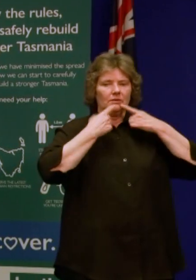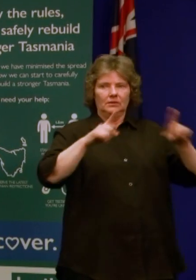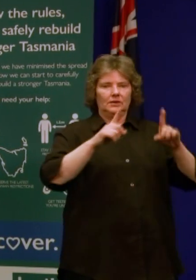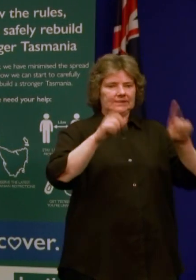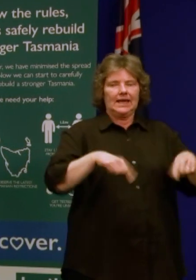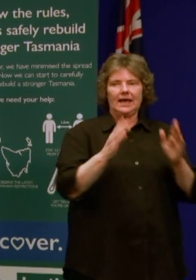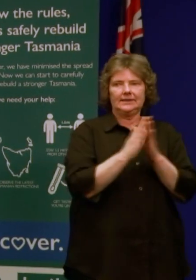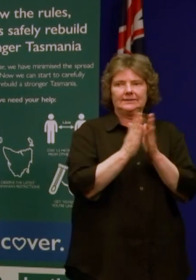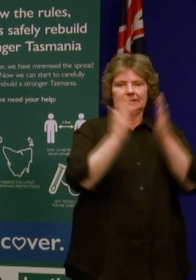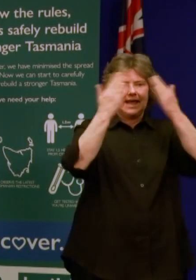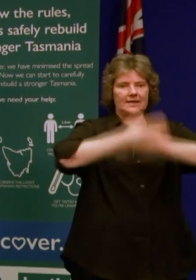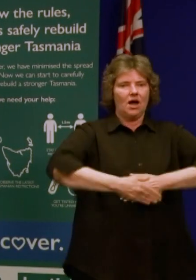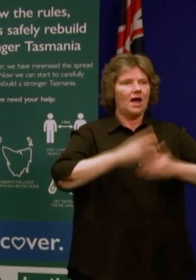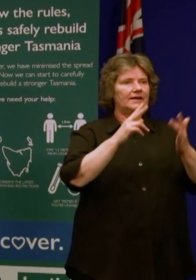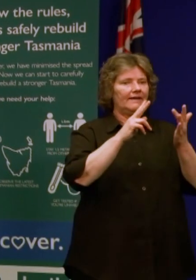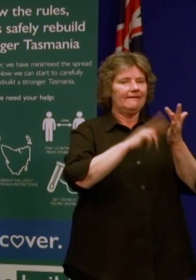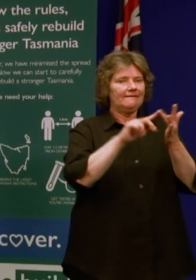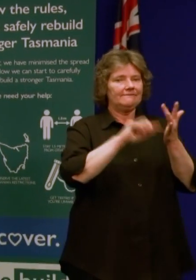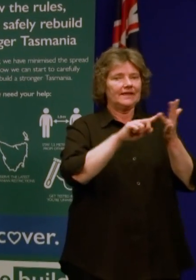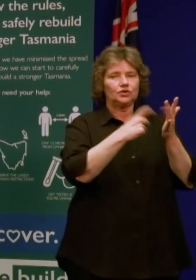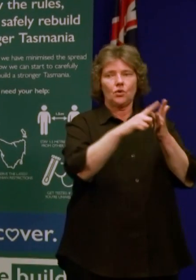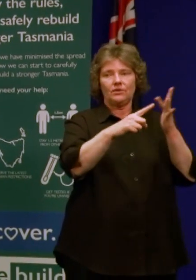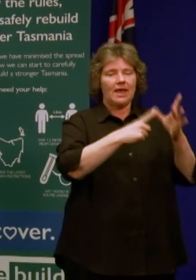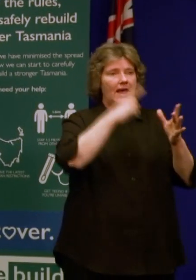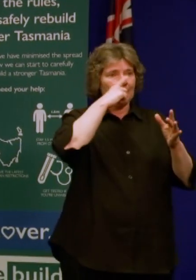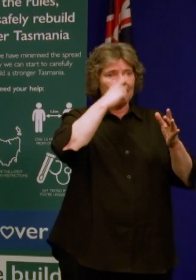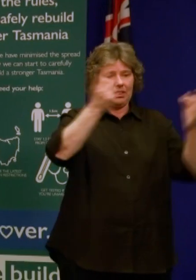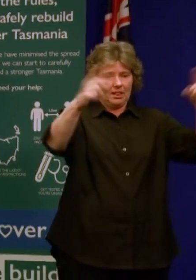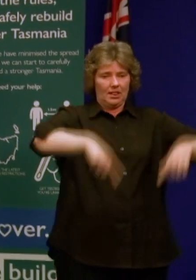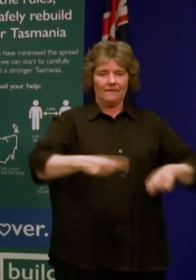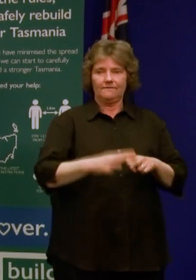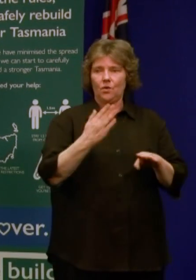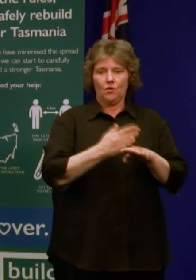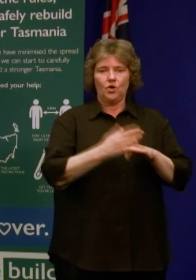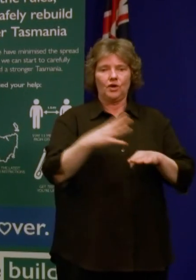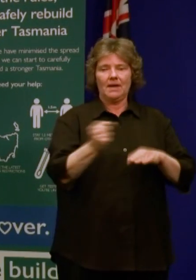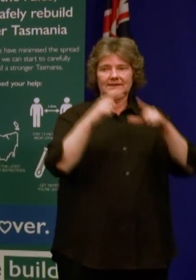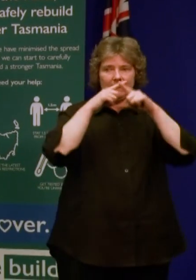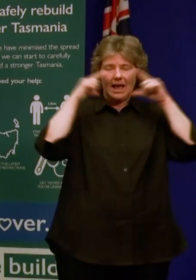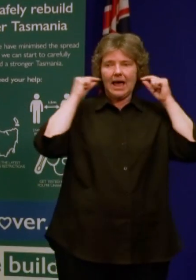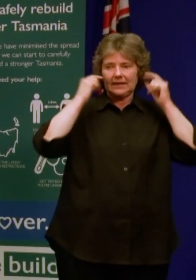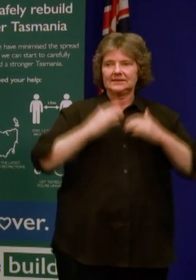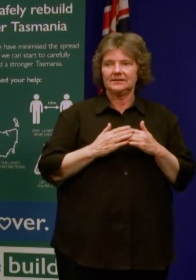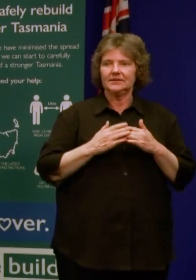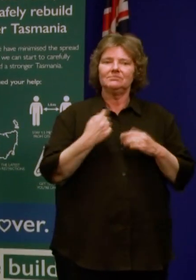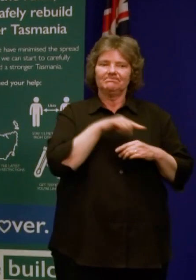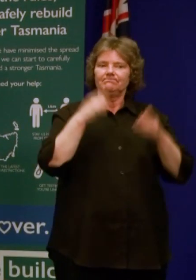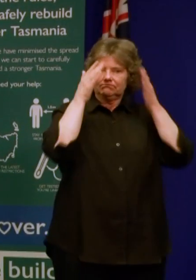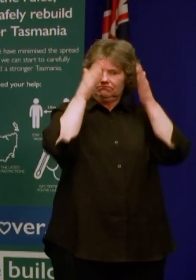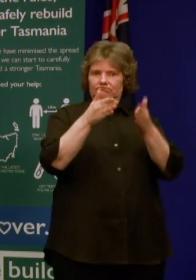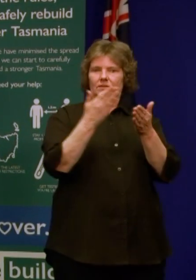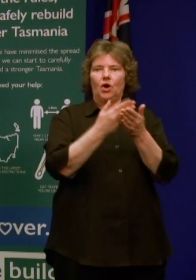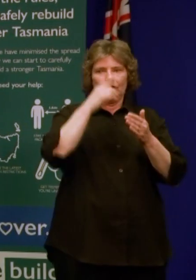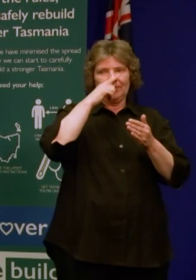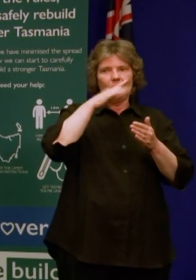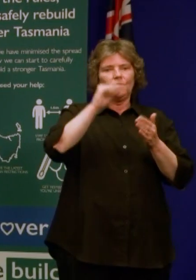workers to wear masks? There's been numerous compliance checks and obviously we're now focusing on those people coming from Victoria to make